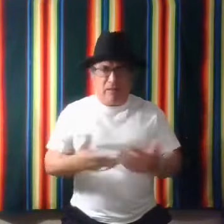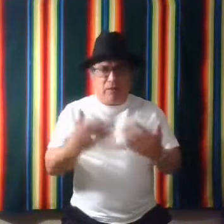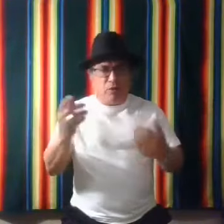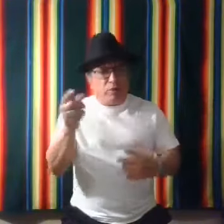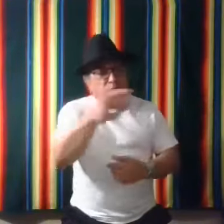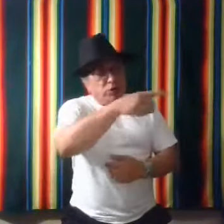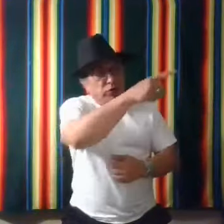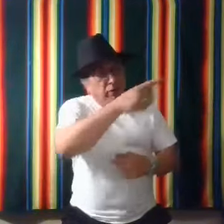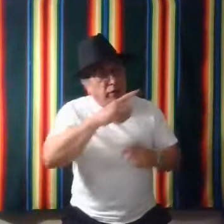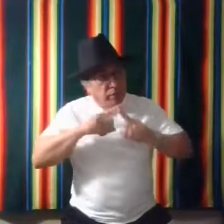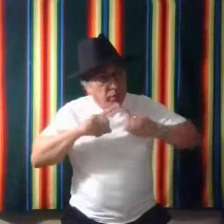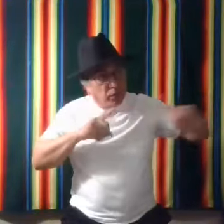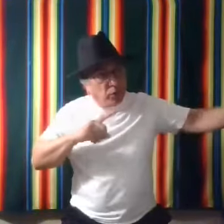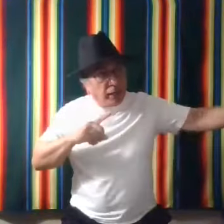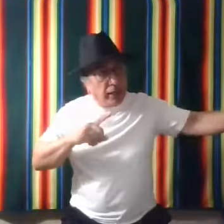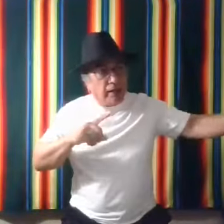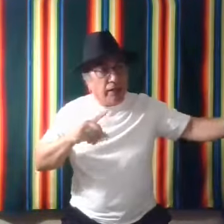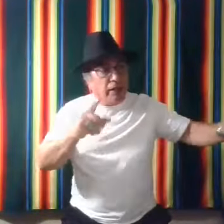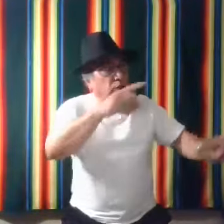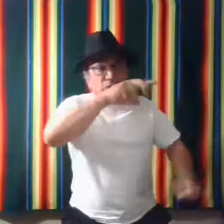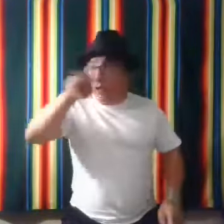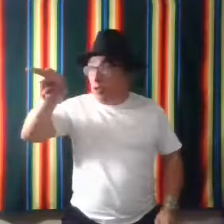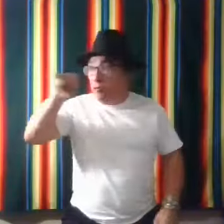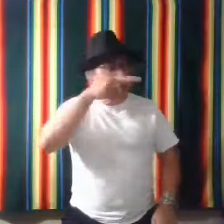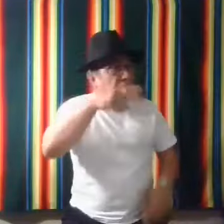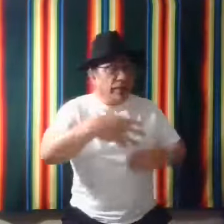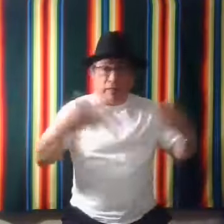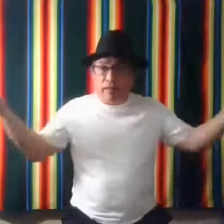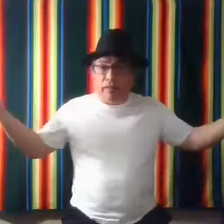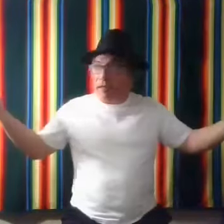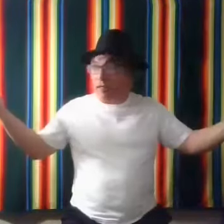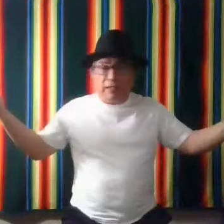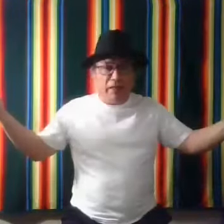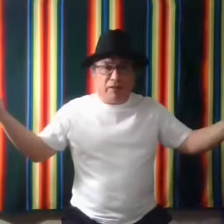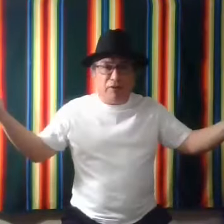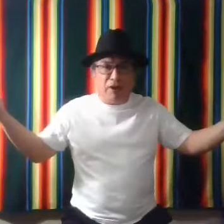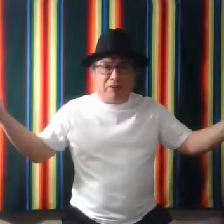So if he was traveling and you went out and he was looking around and you're lost.